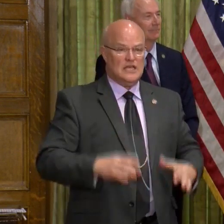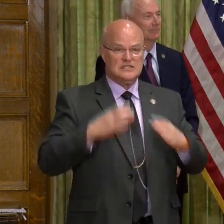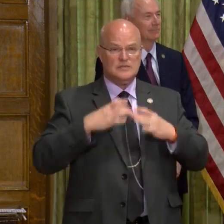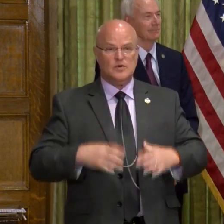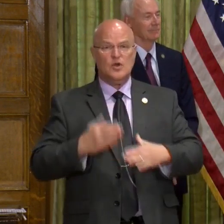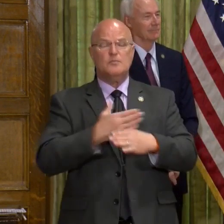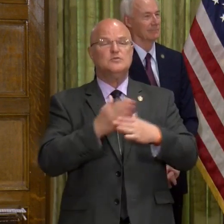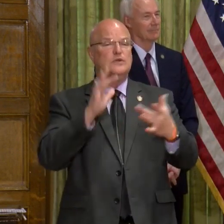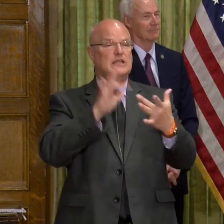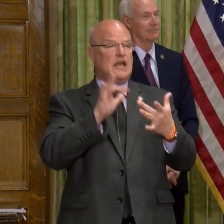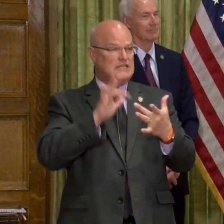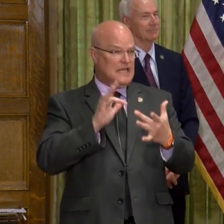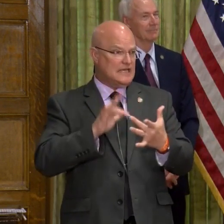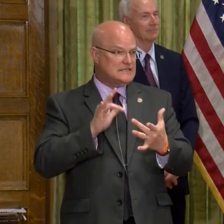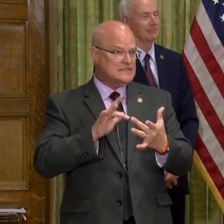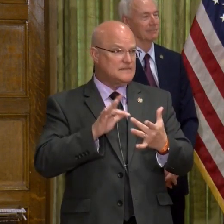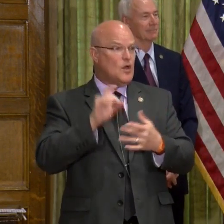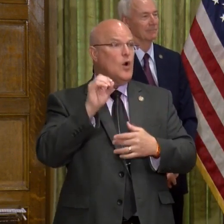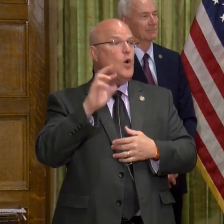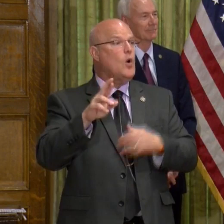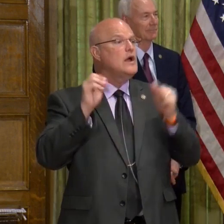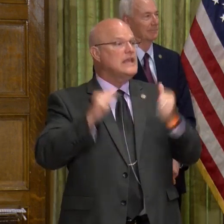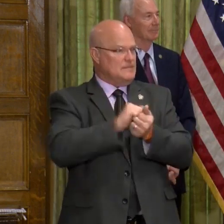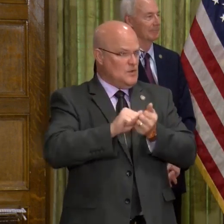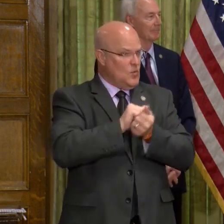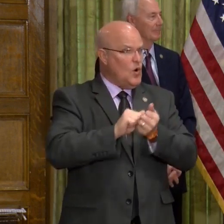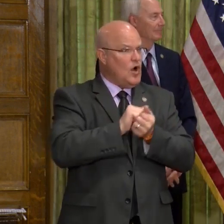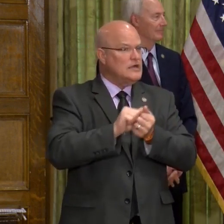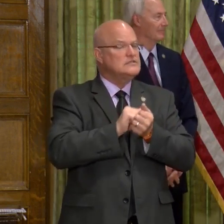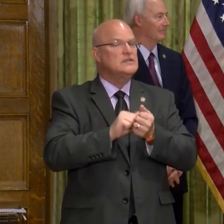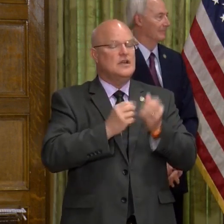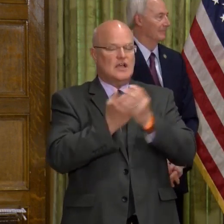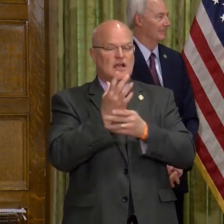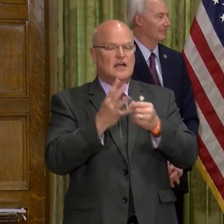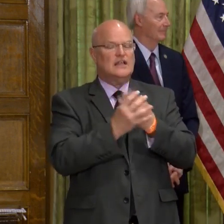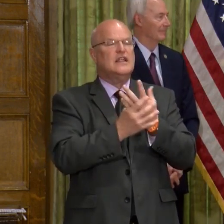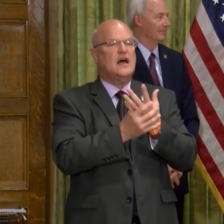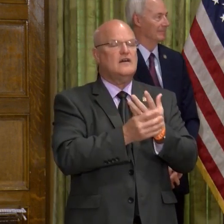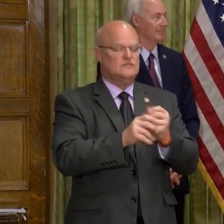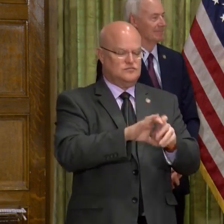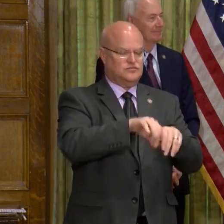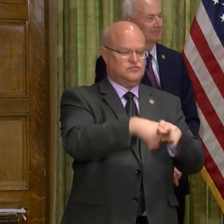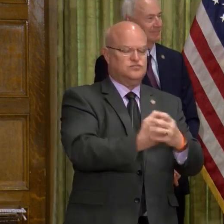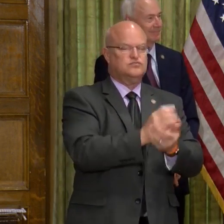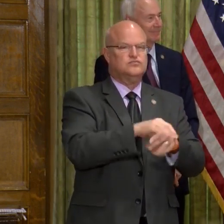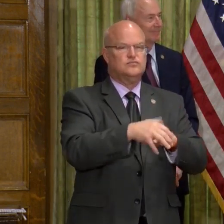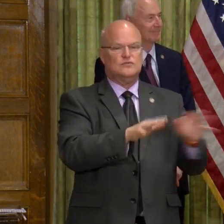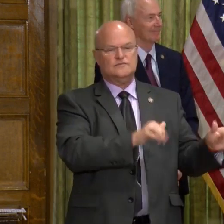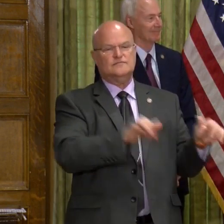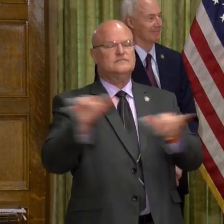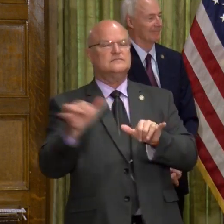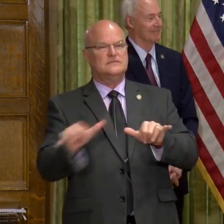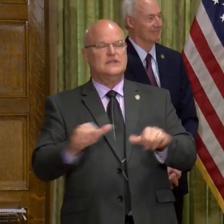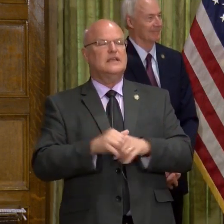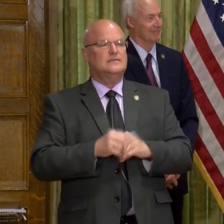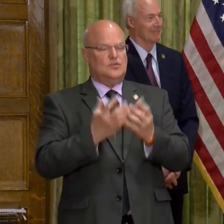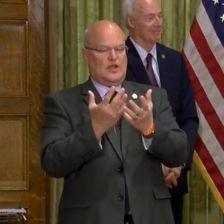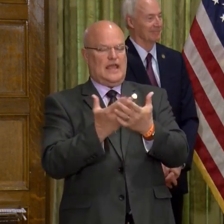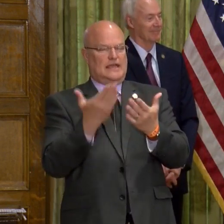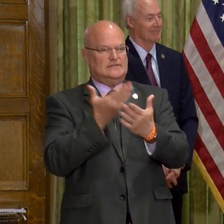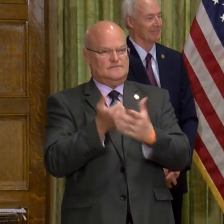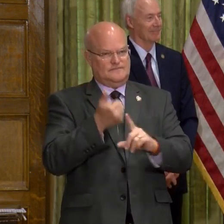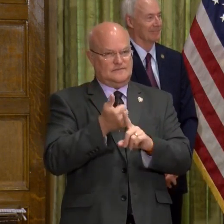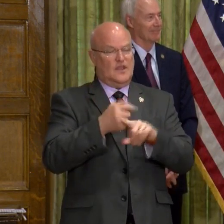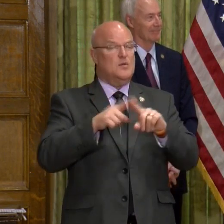or between contacts, or they can be washed. You can wash a gloved hand just the way you can an ungloved hand. But